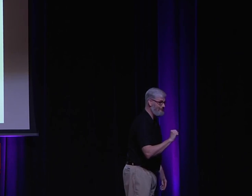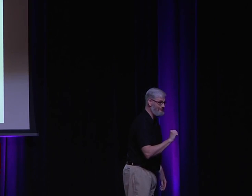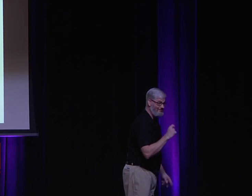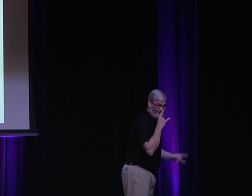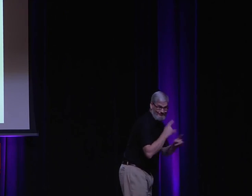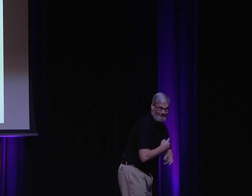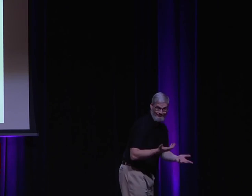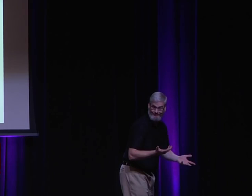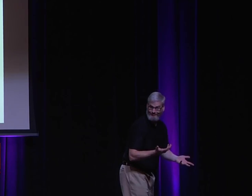into the Dark Ages.